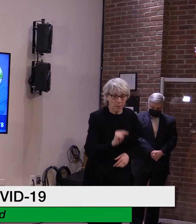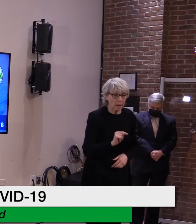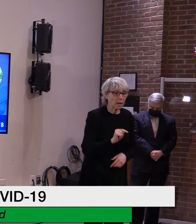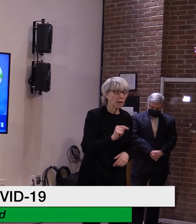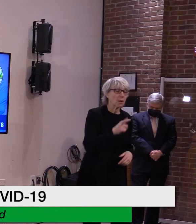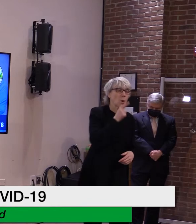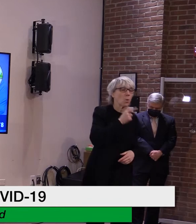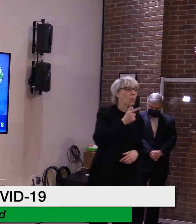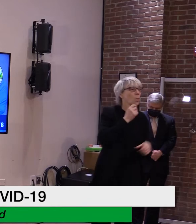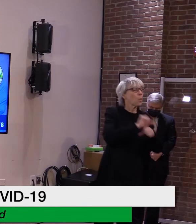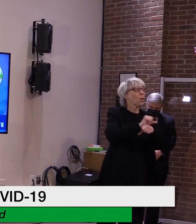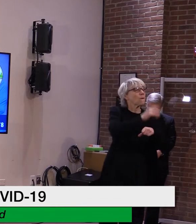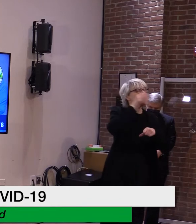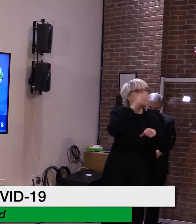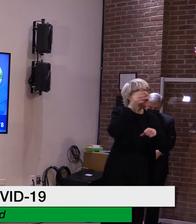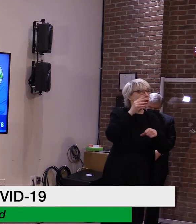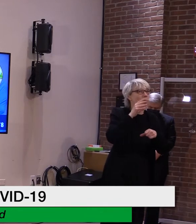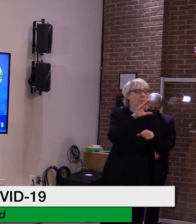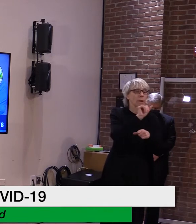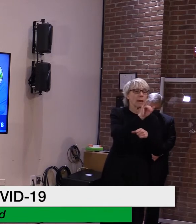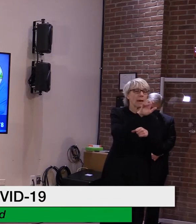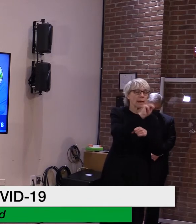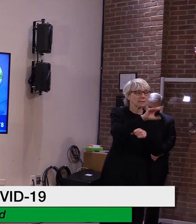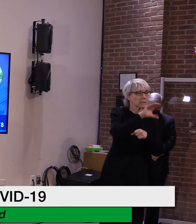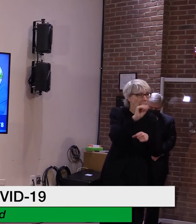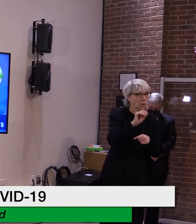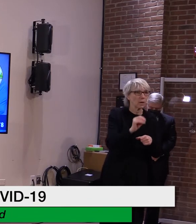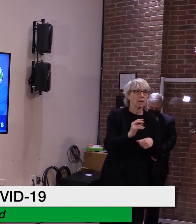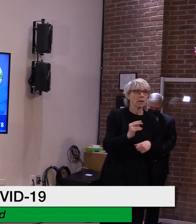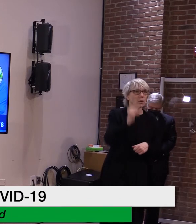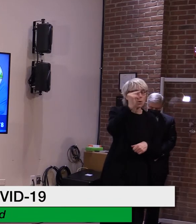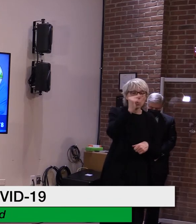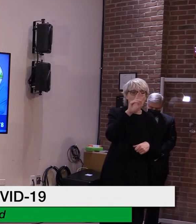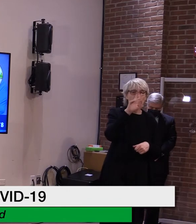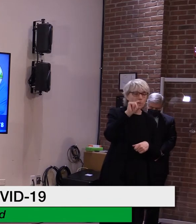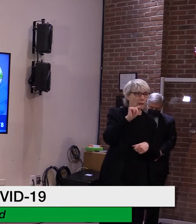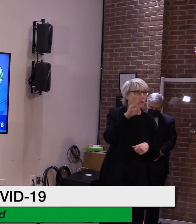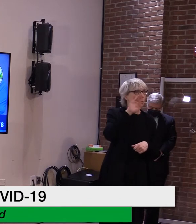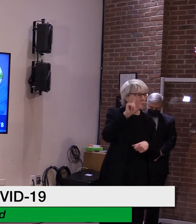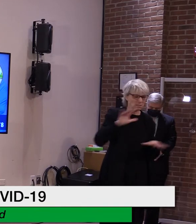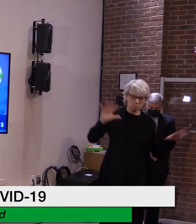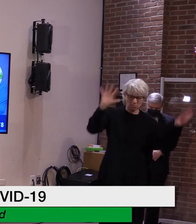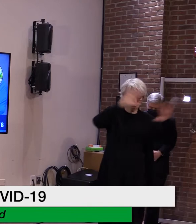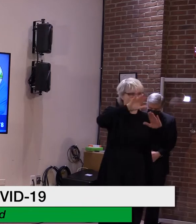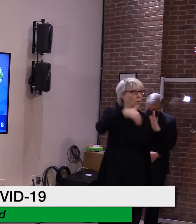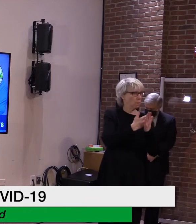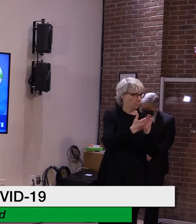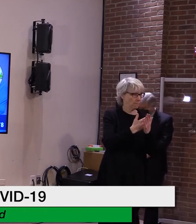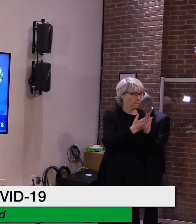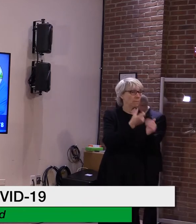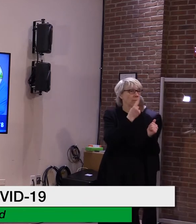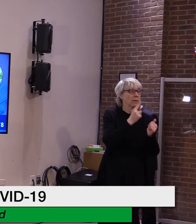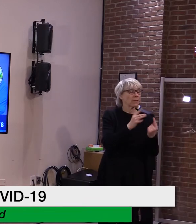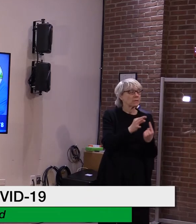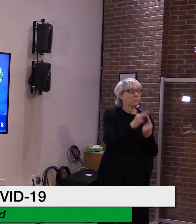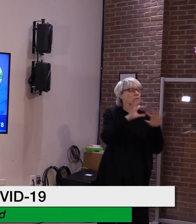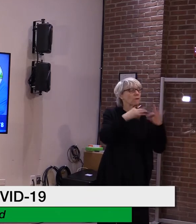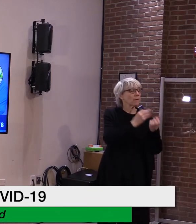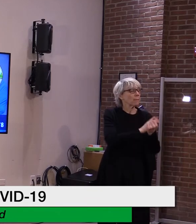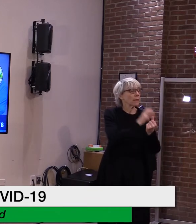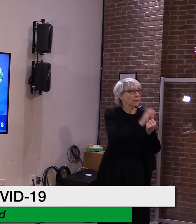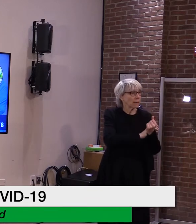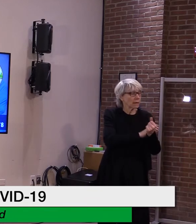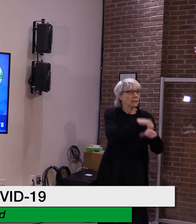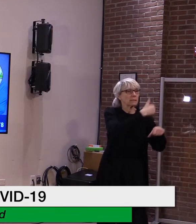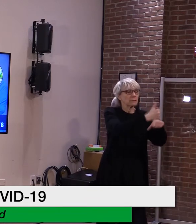Vermonters in the northern part of the state. Clinics will be arranged in coordination and with the support of community partners